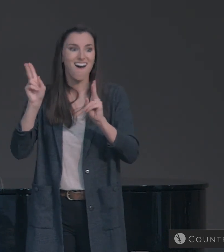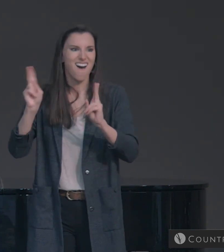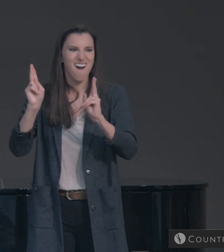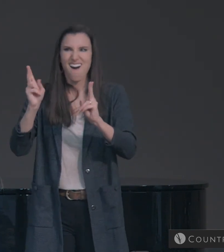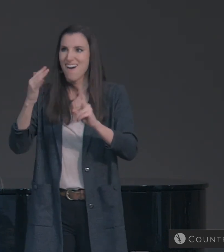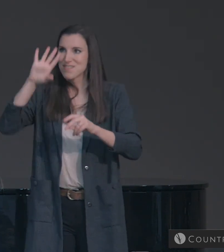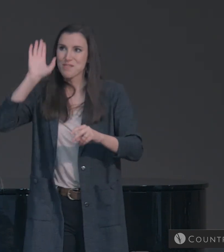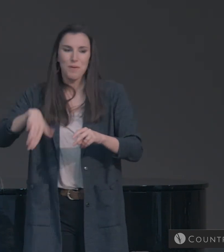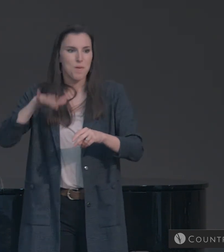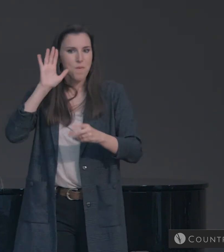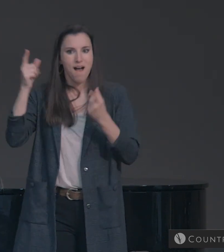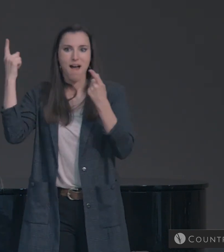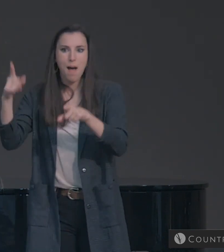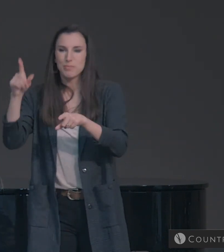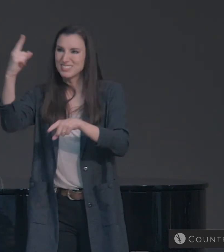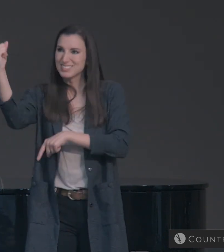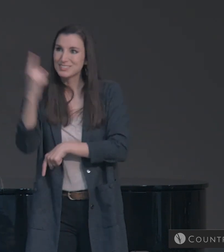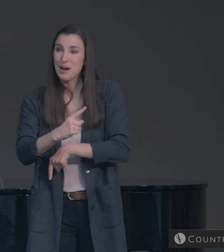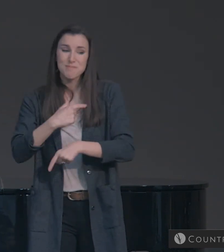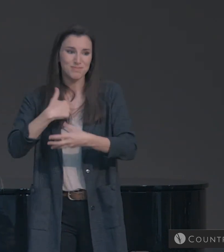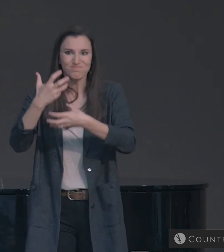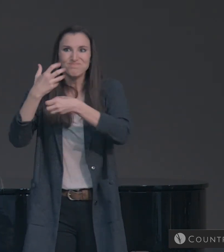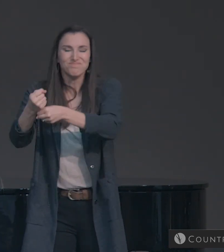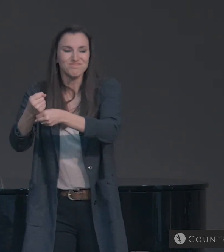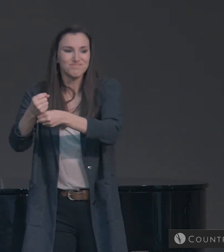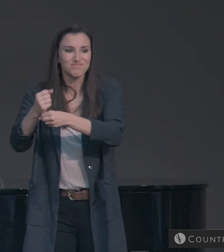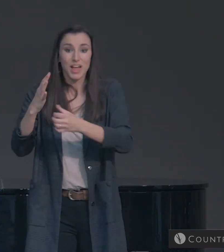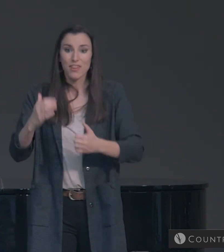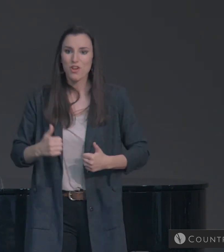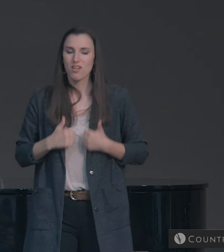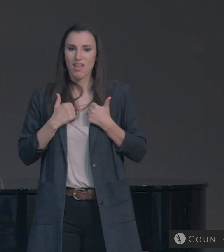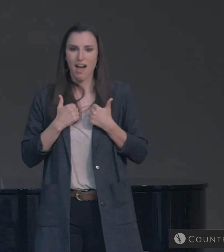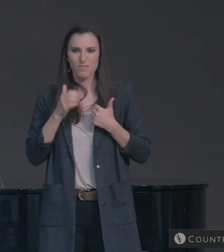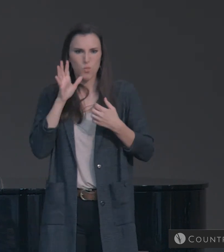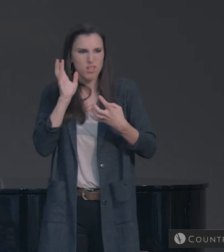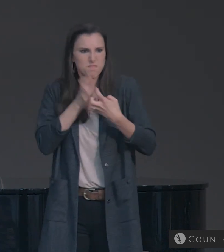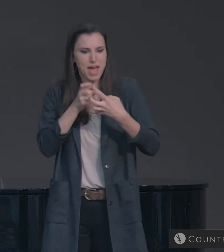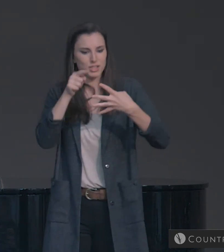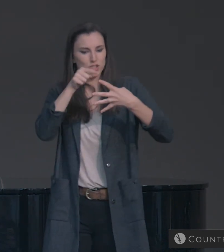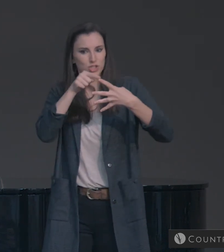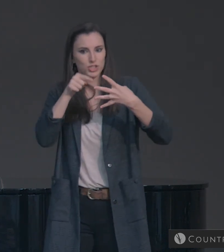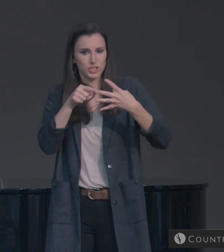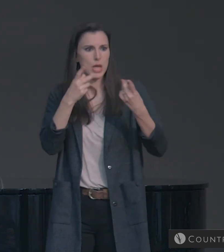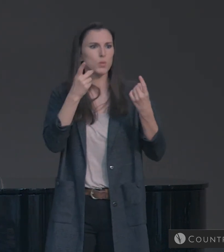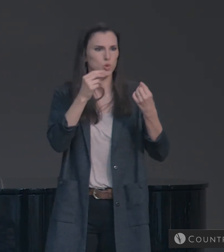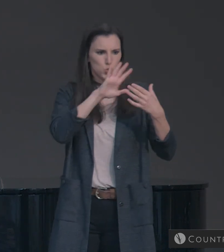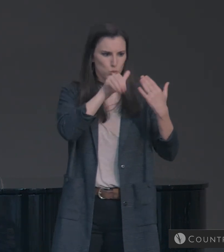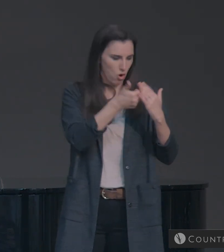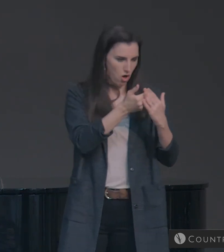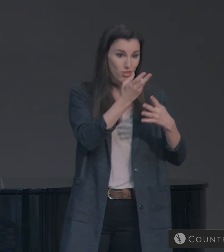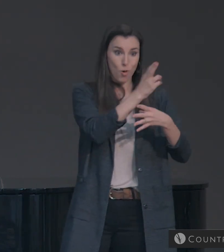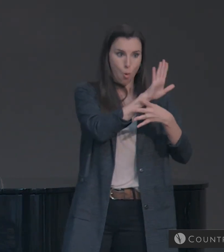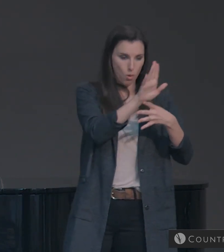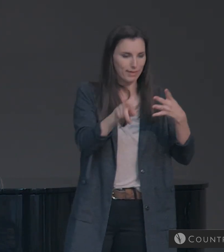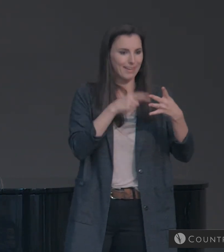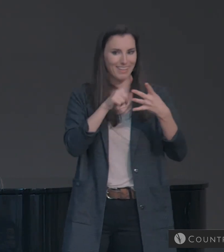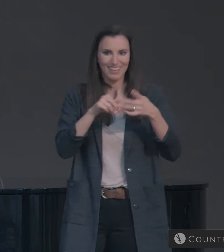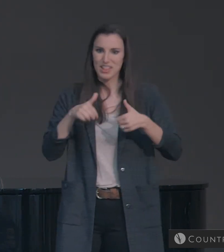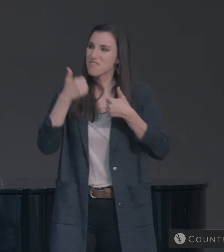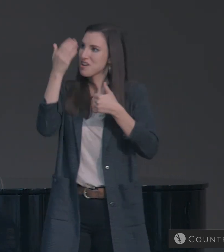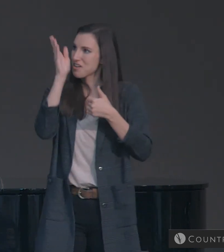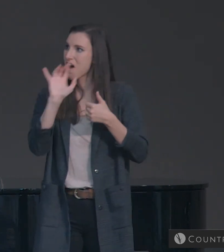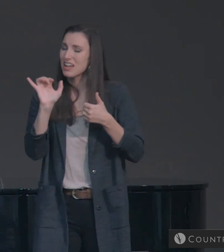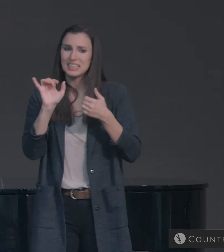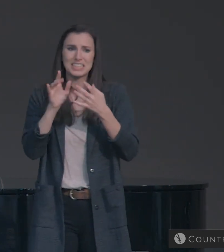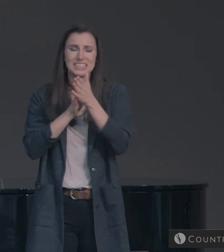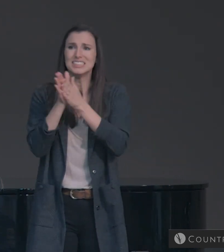Christ. They will live in holiness and godliness with an eagerness as they participate